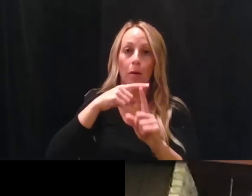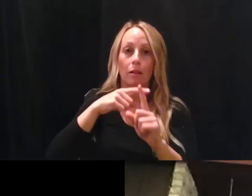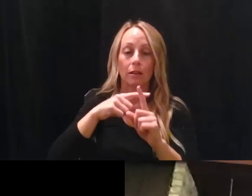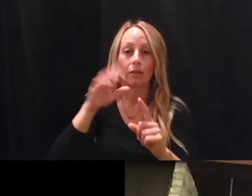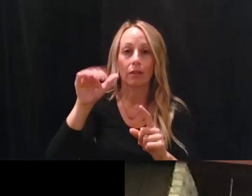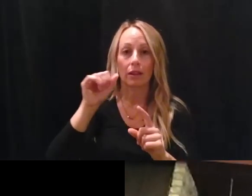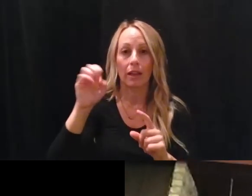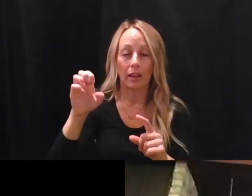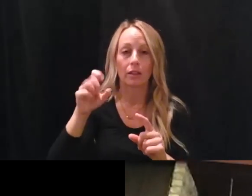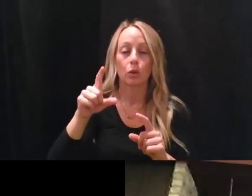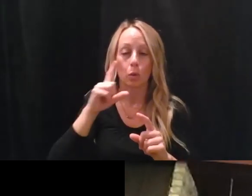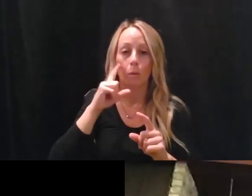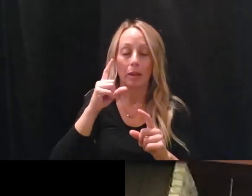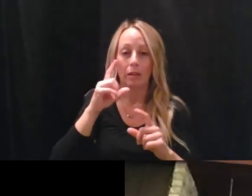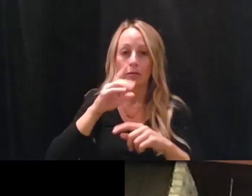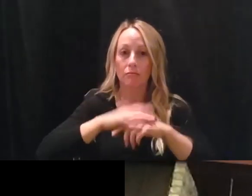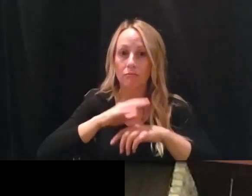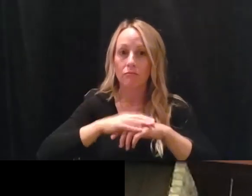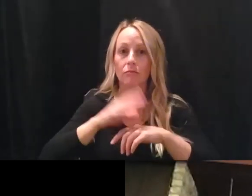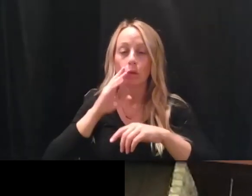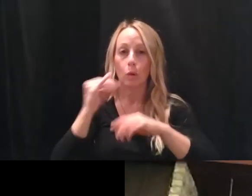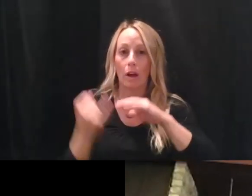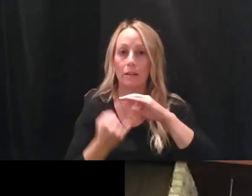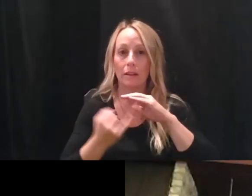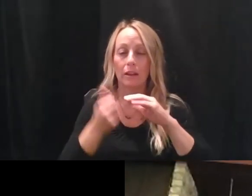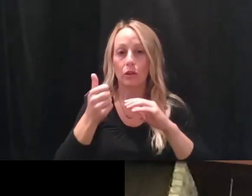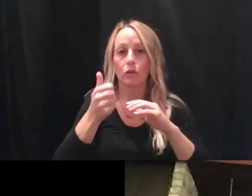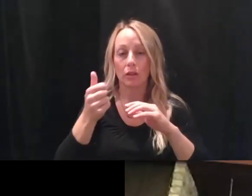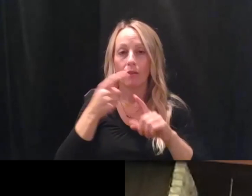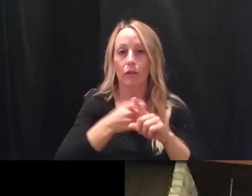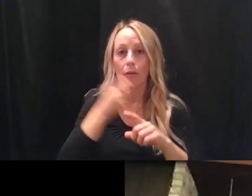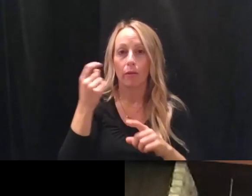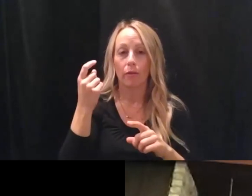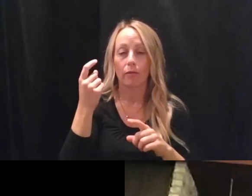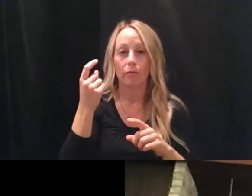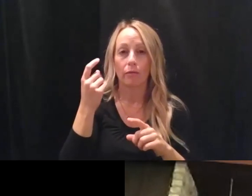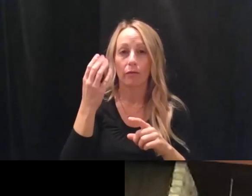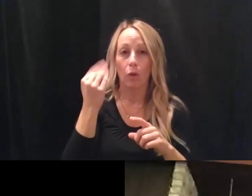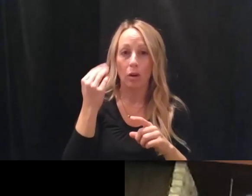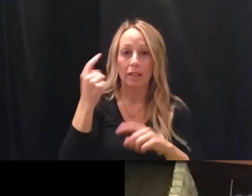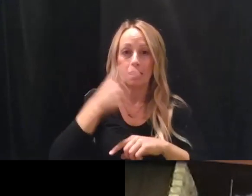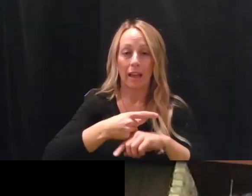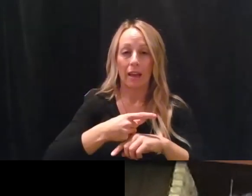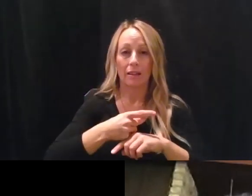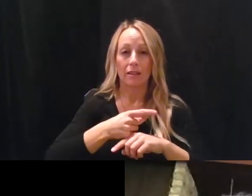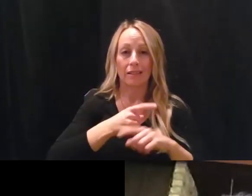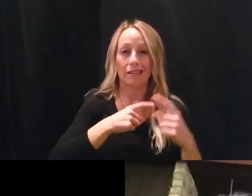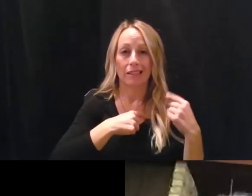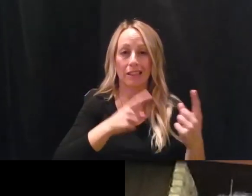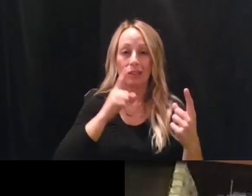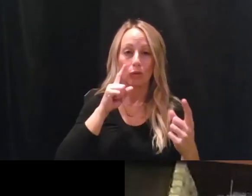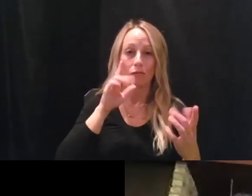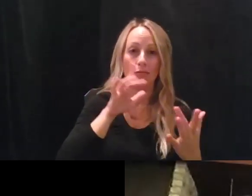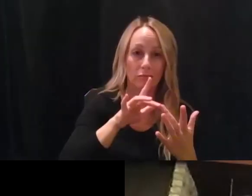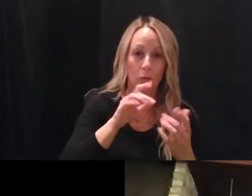for 14 days from your last exposure to the case to make sure you don't spread the virus to others in case you